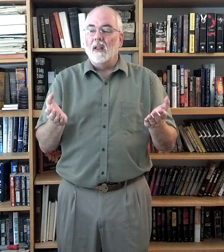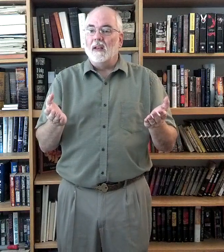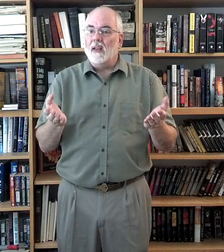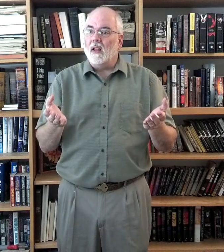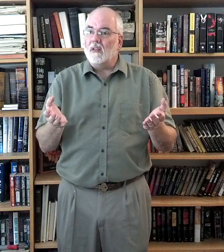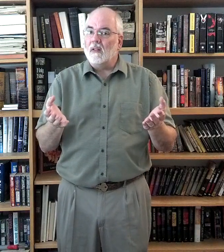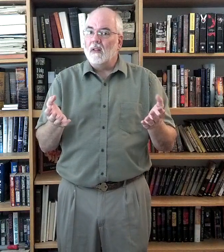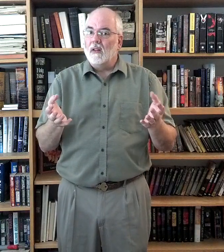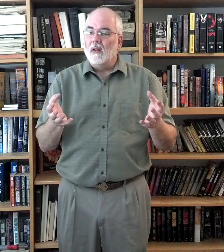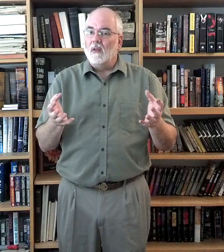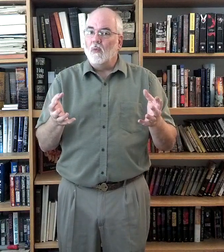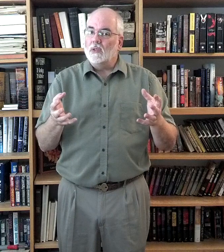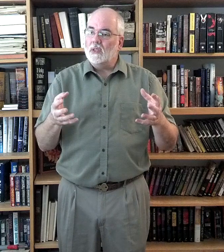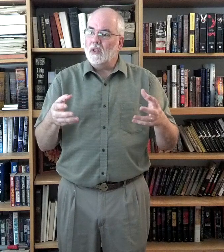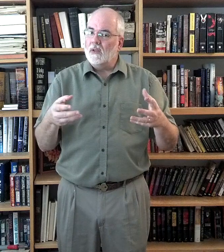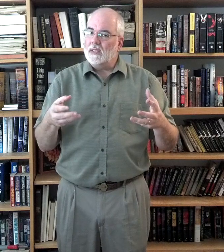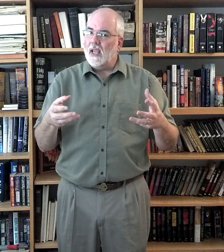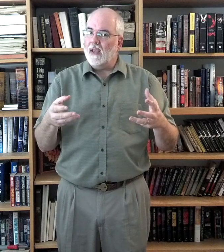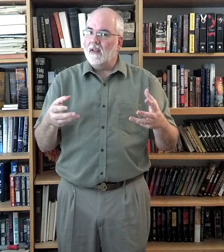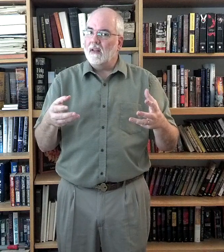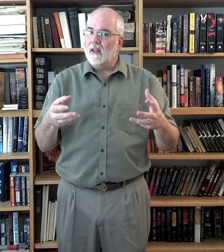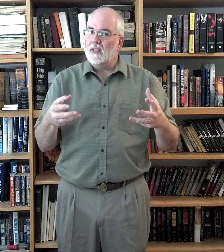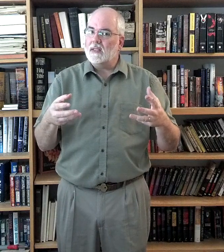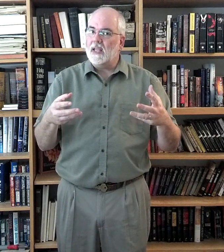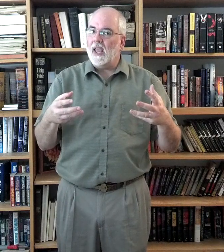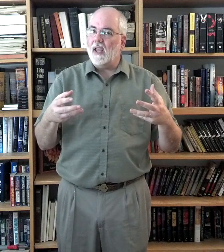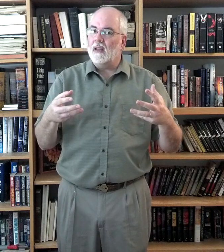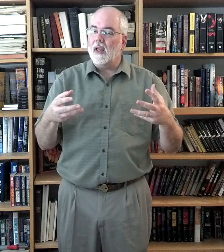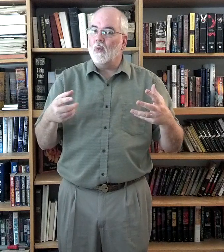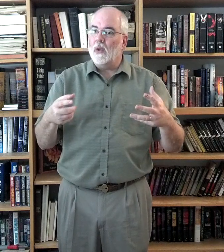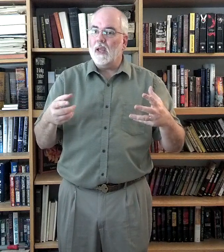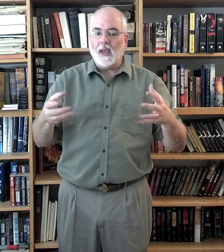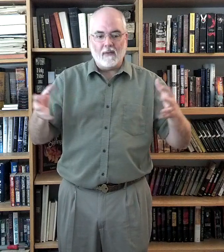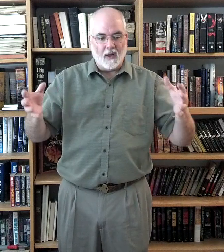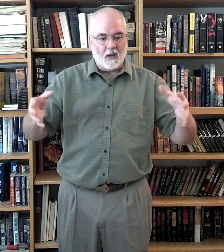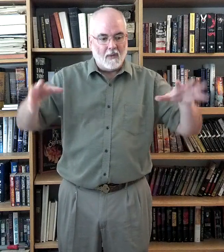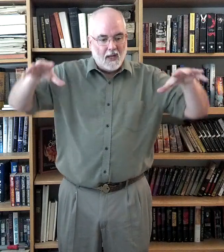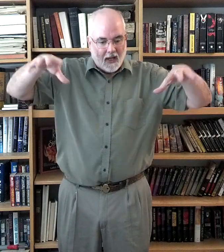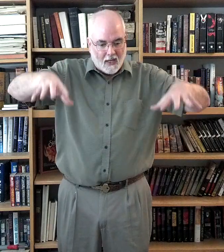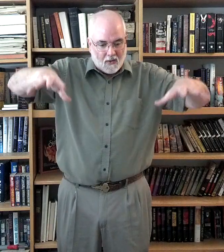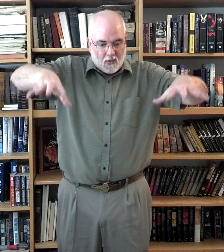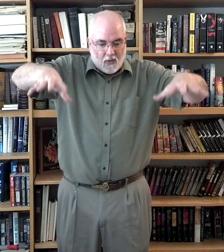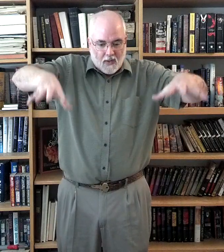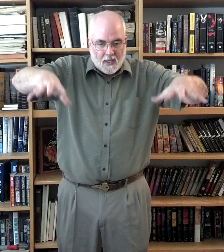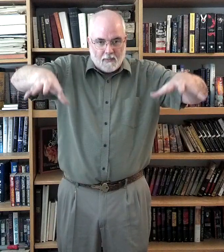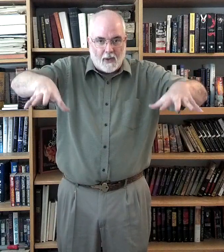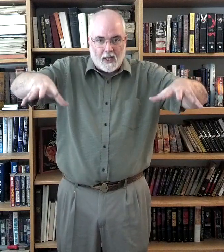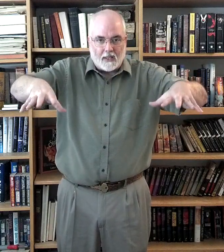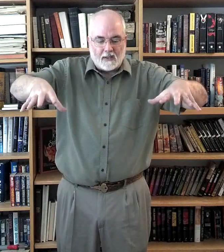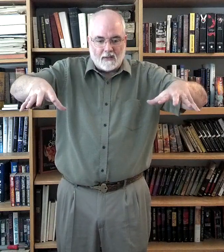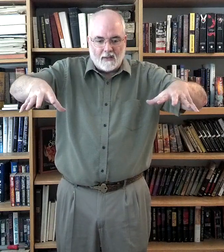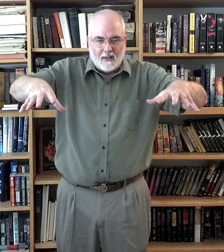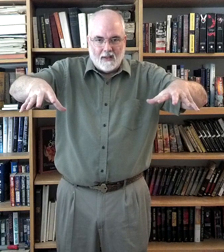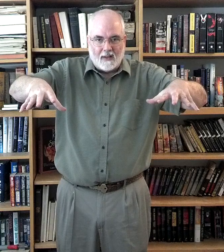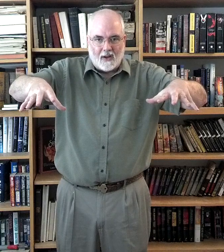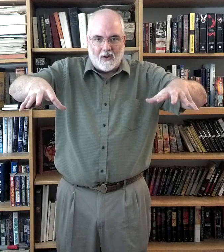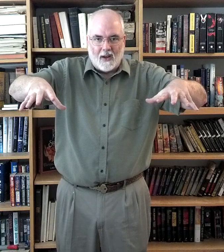Now, what's the song saying? It's saying that we have come into this place. All right?